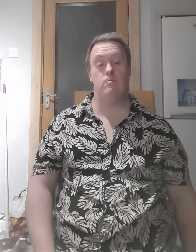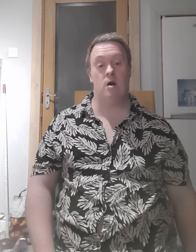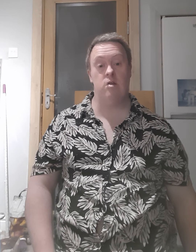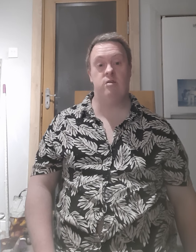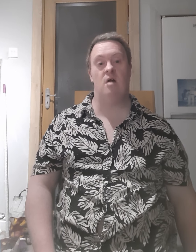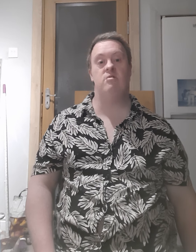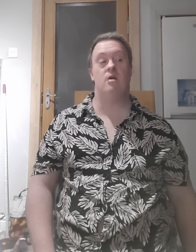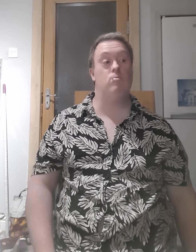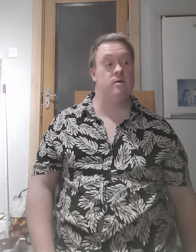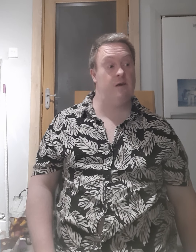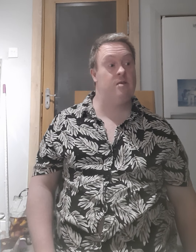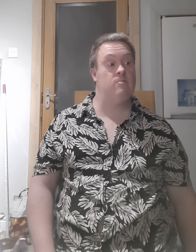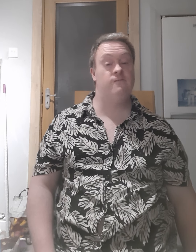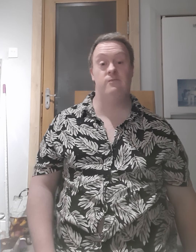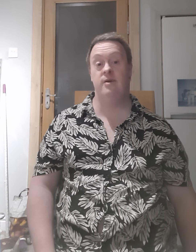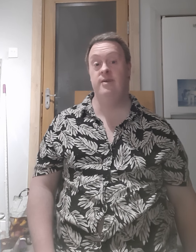my channels. I will give them for me.